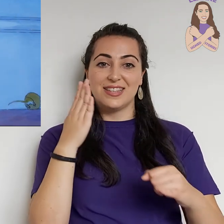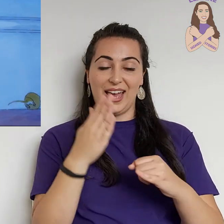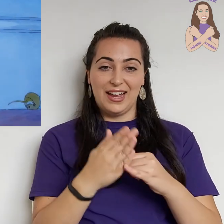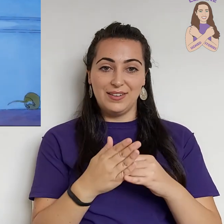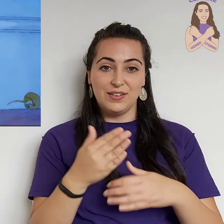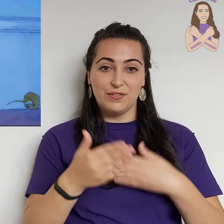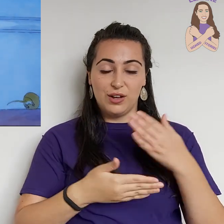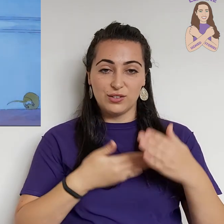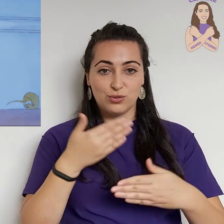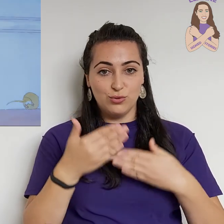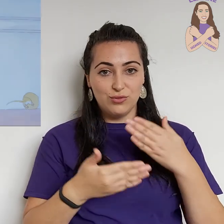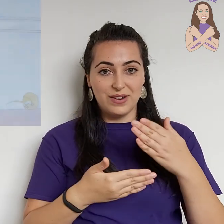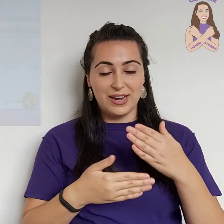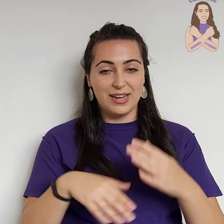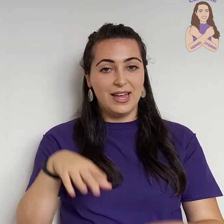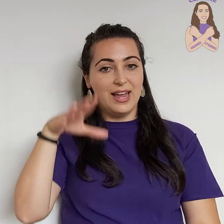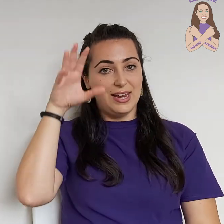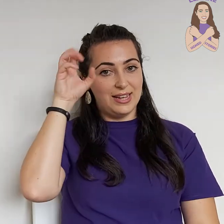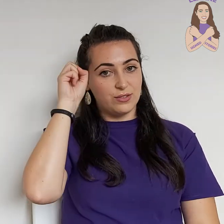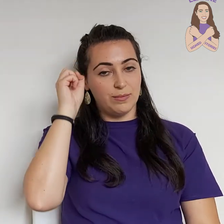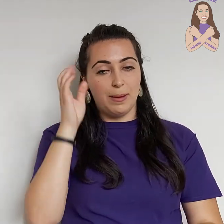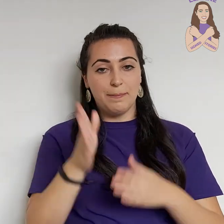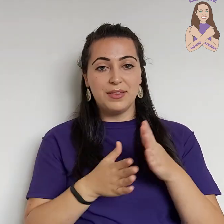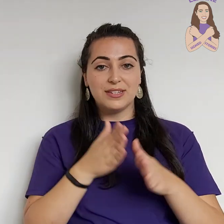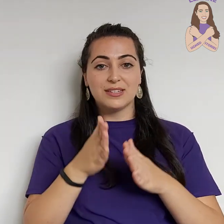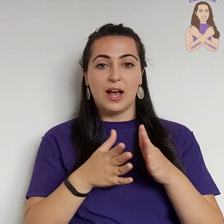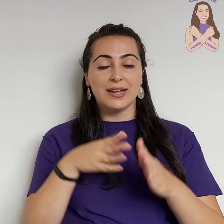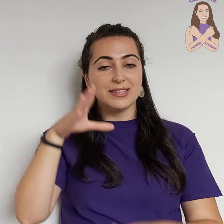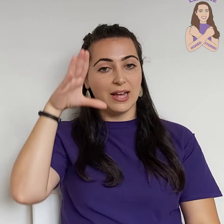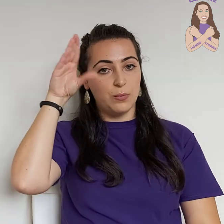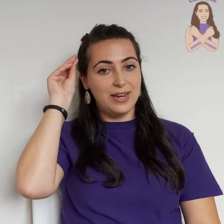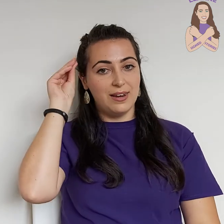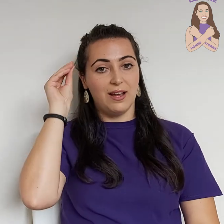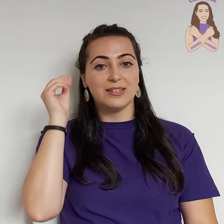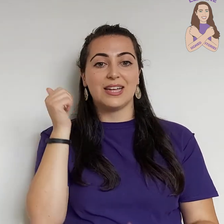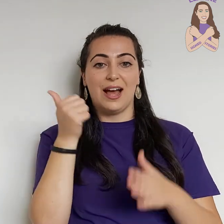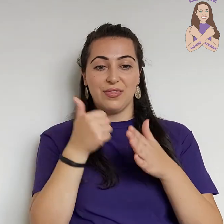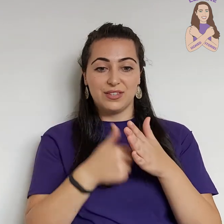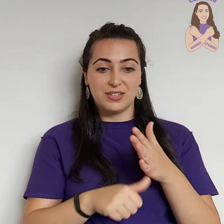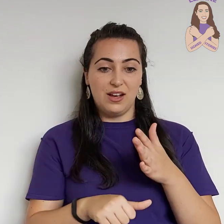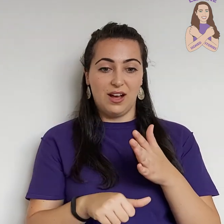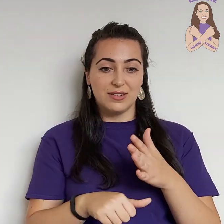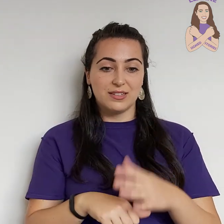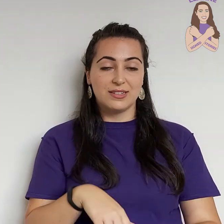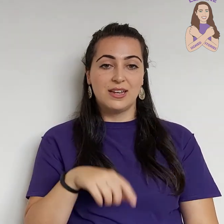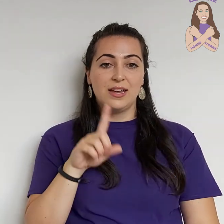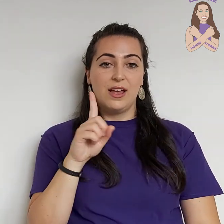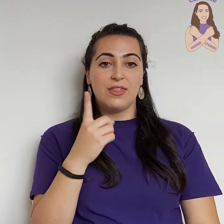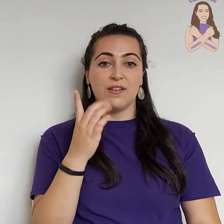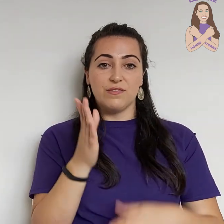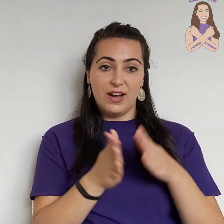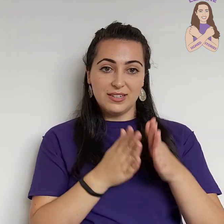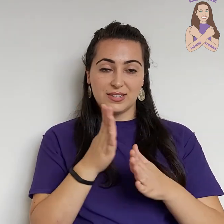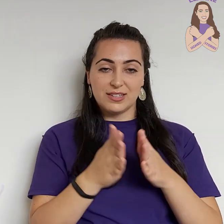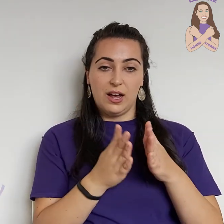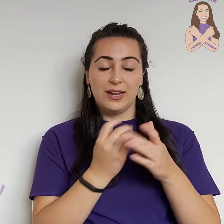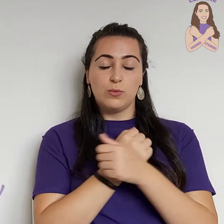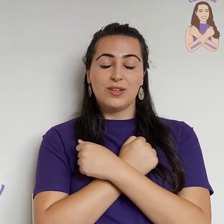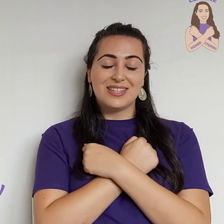the end of our story. Let's remember the signs that we learnt at the start. The first sign was